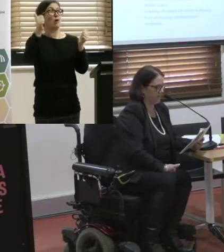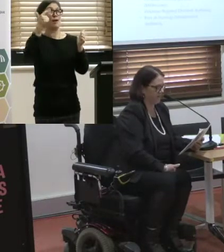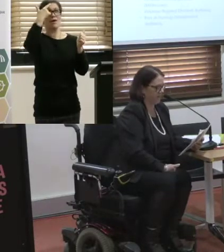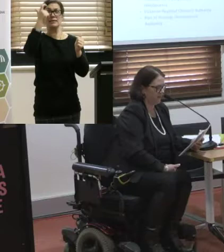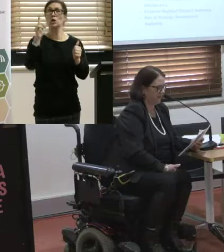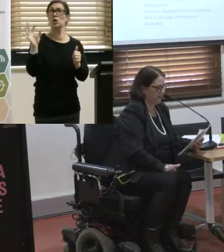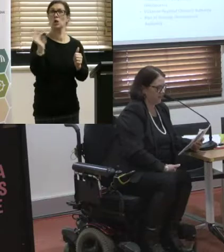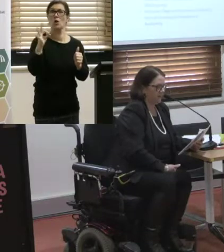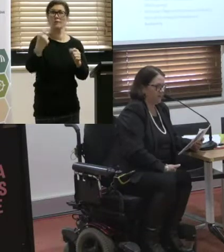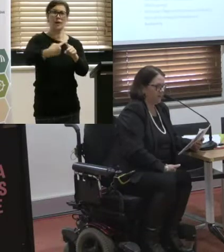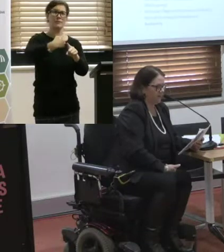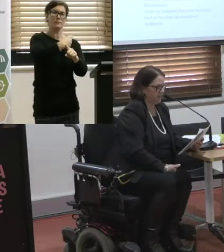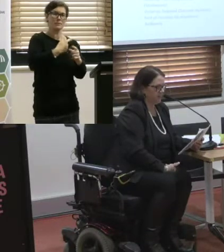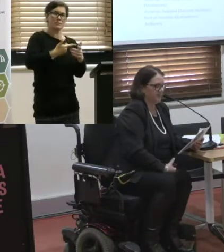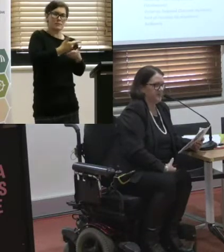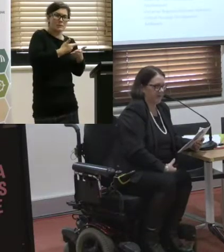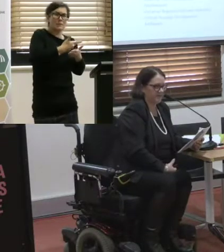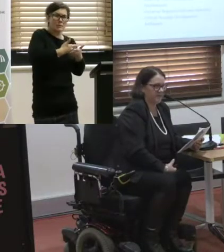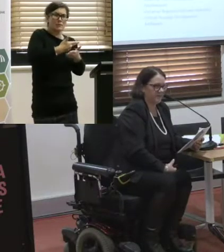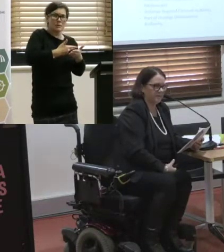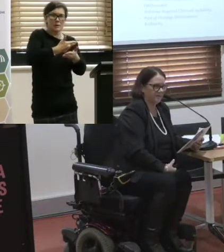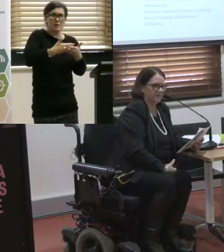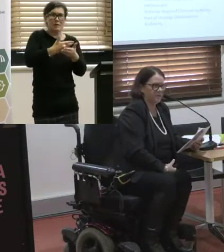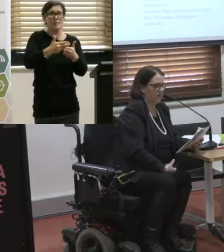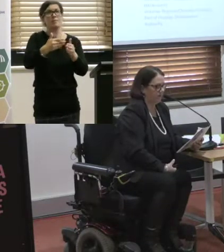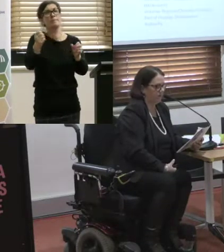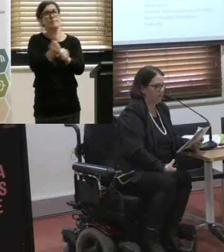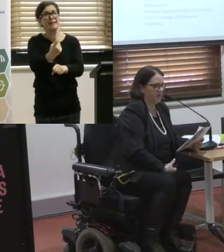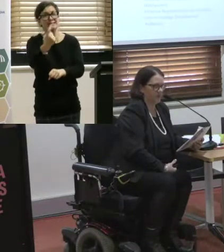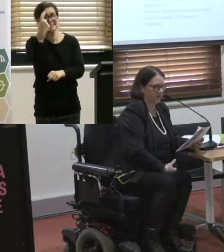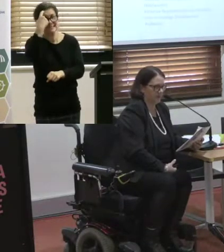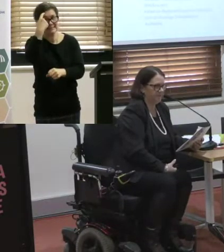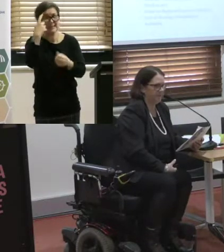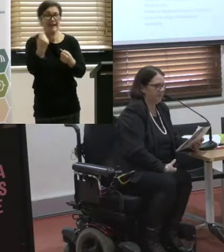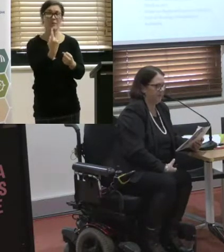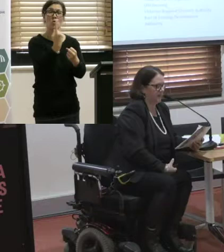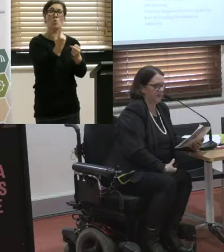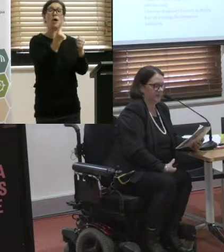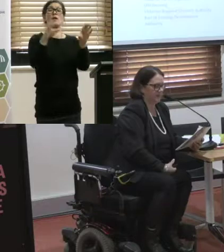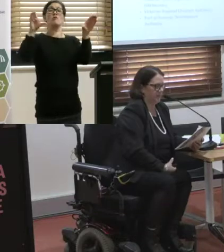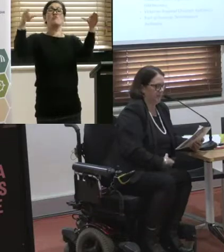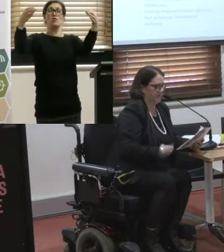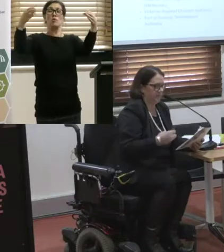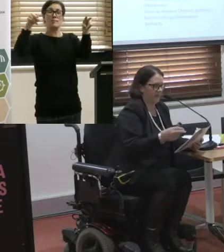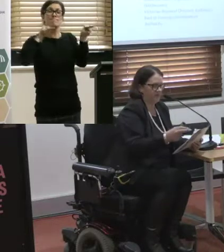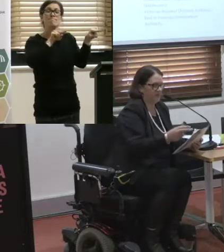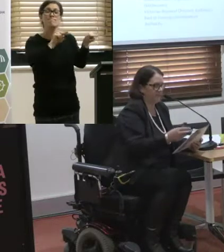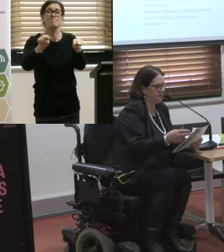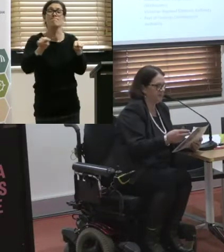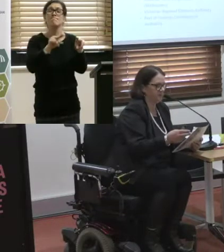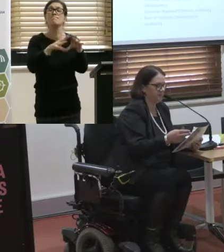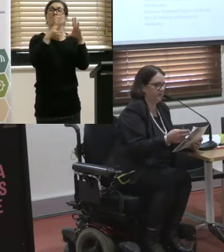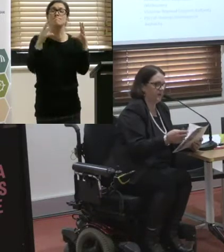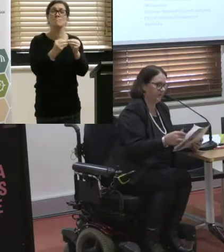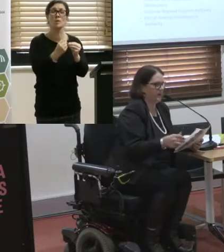can see listed there, it just makes sense that there's one overarching body that has one